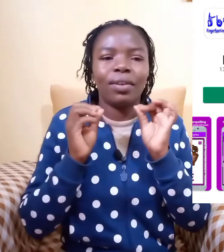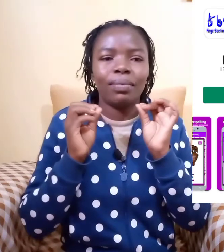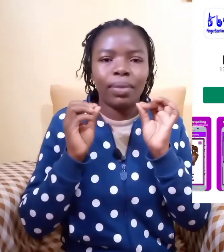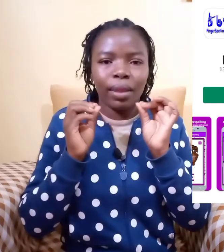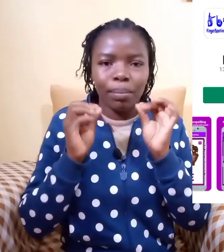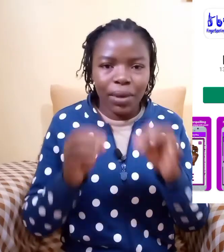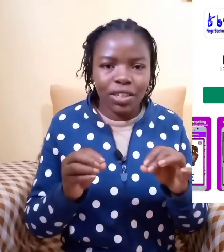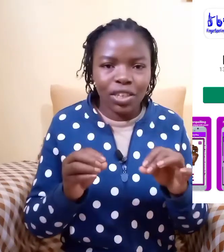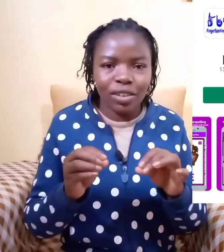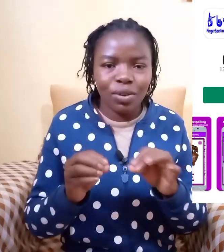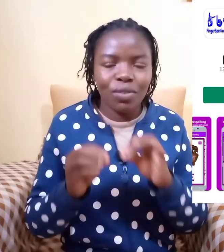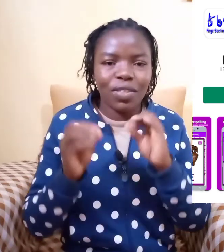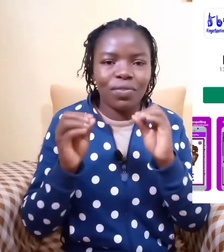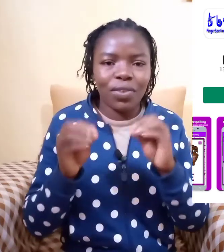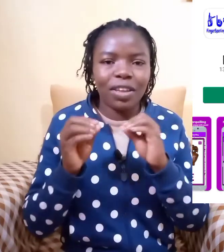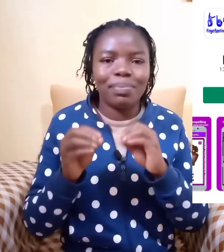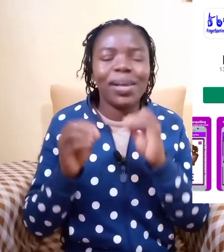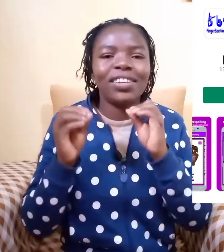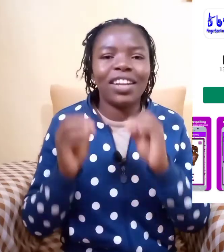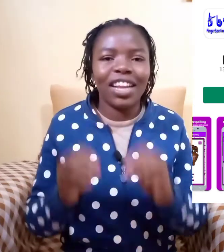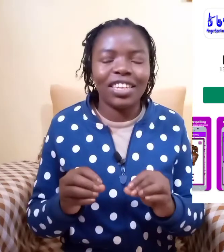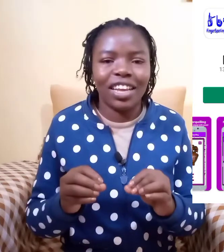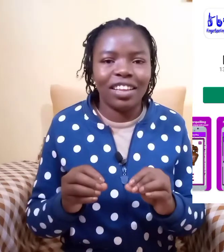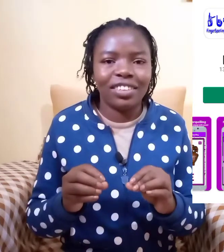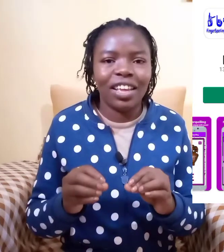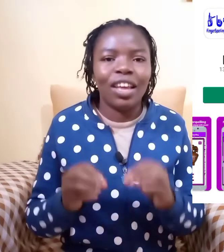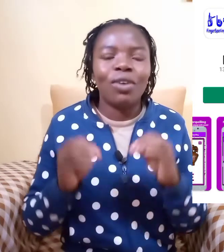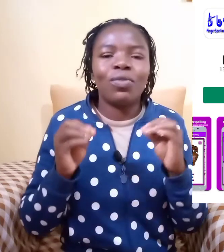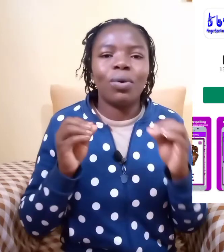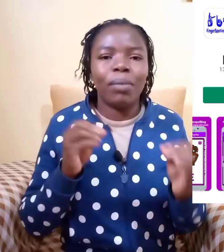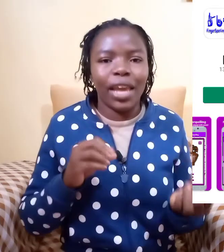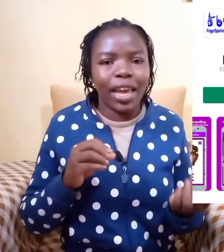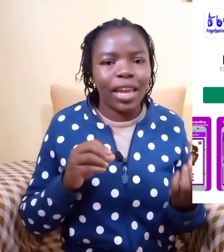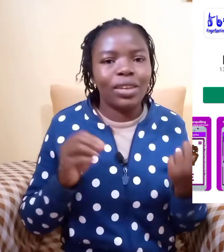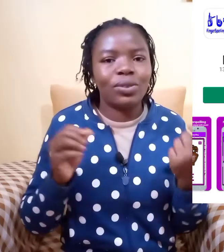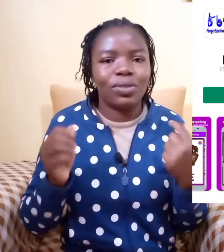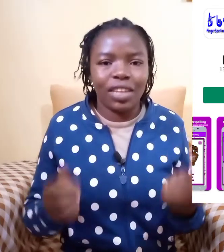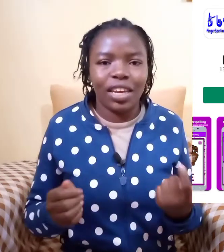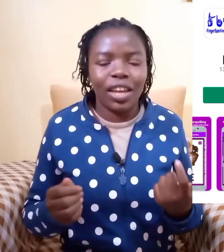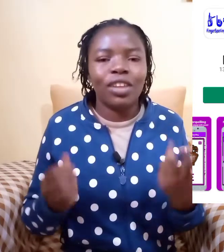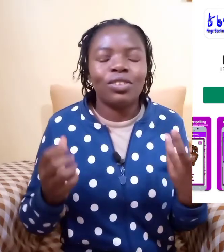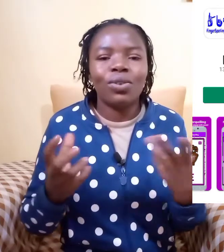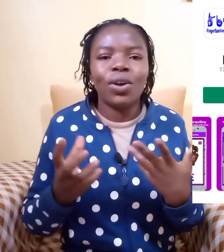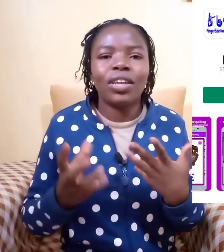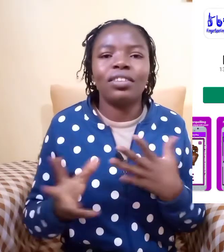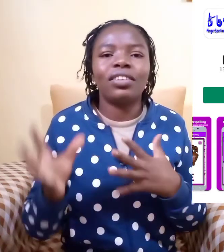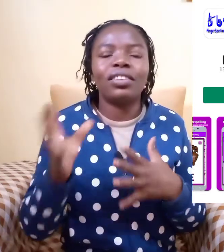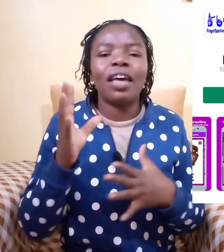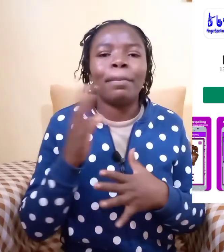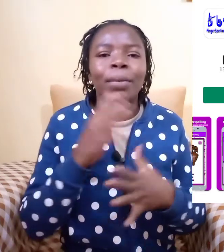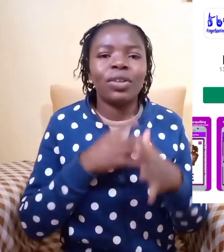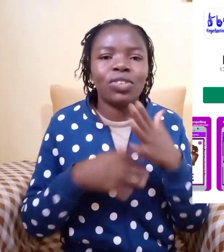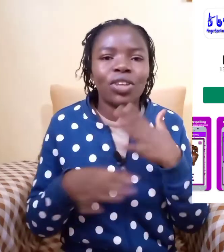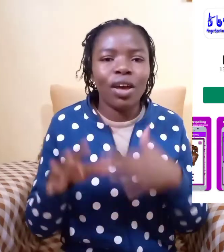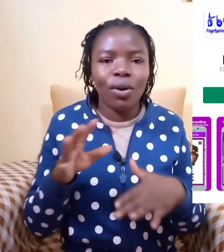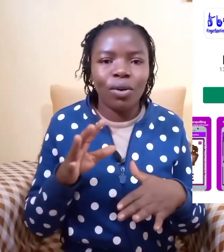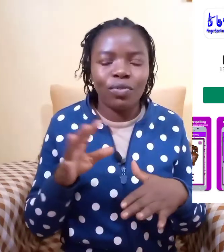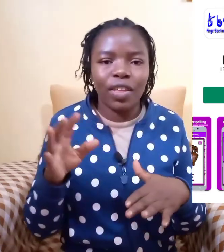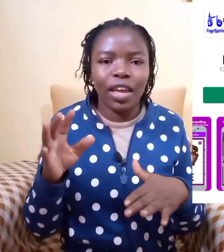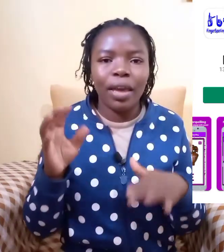pictures of the fingerspelled letters from a to z so it is just a mixture of the